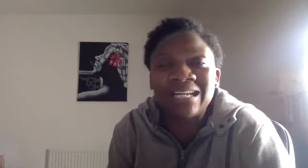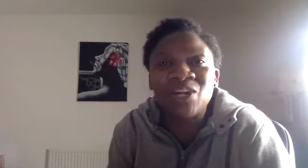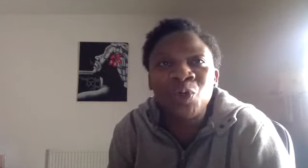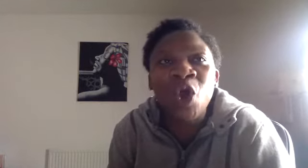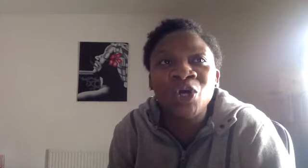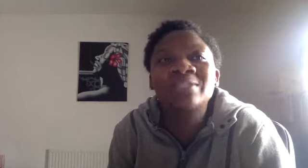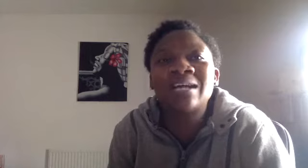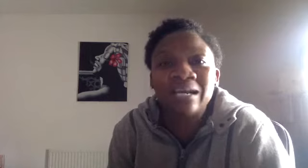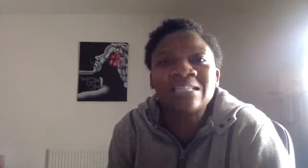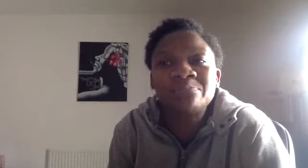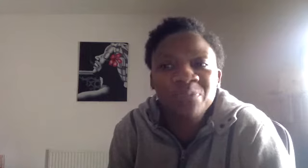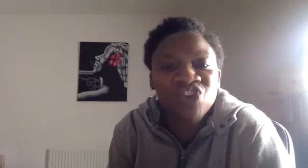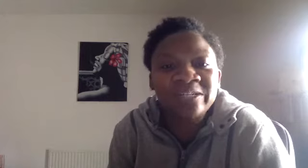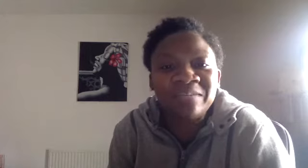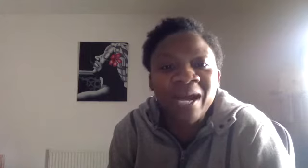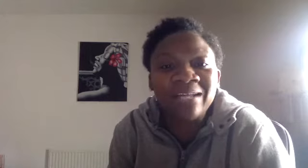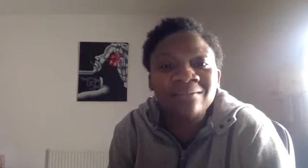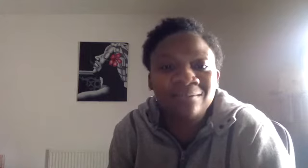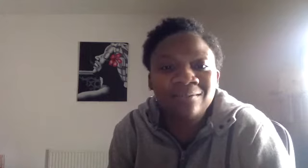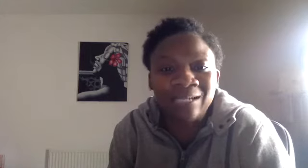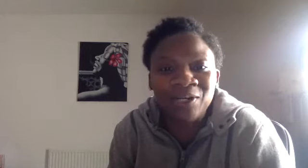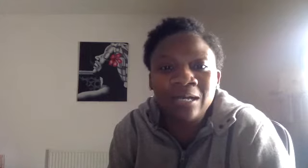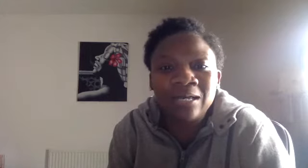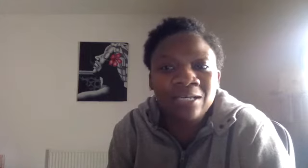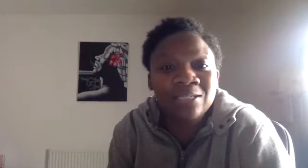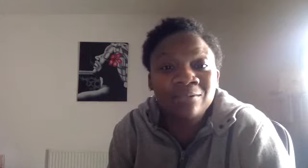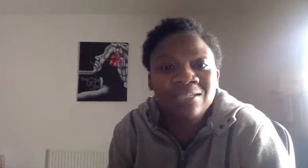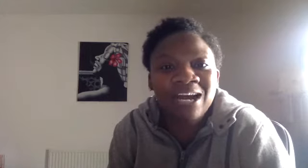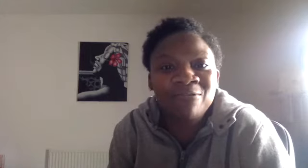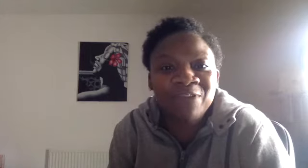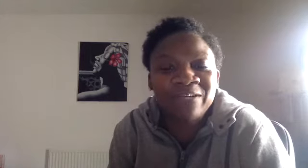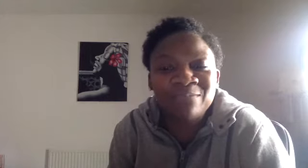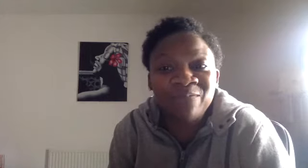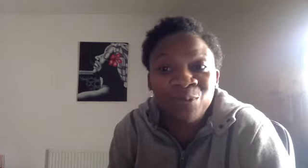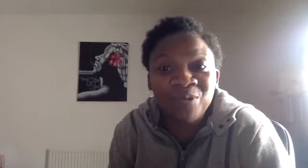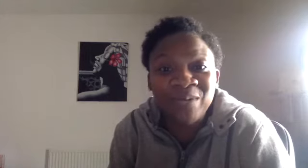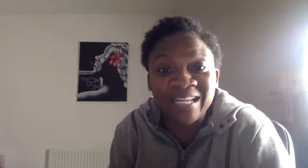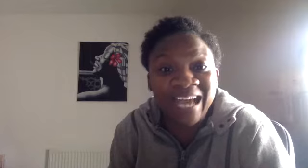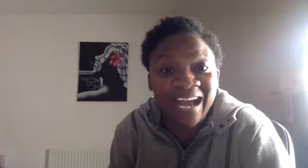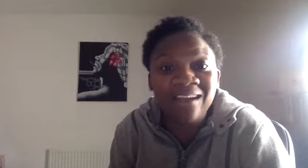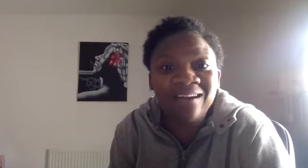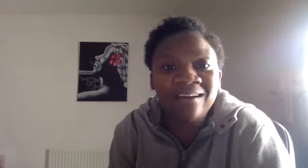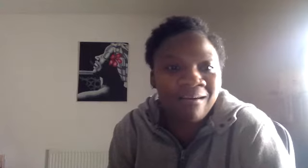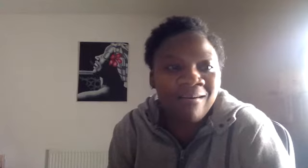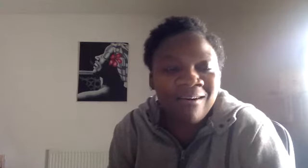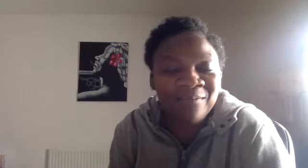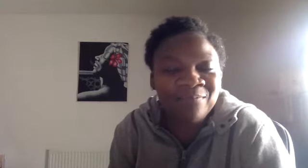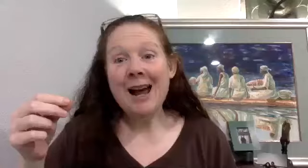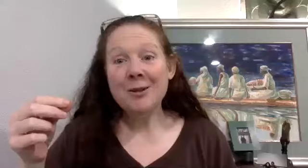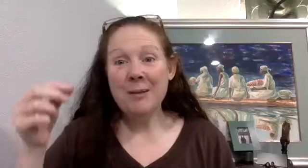or not. It's majority men, you know, the consultants that are referring to me for orthopedic care. And again, it doesn't have to be